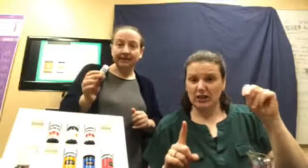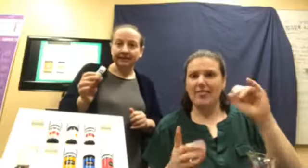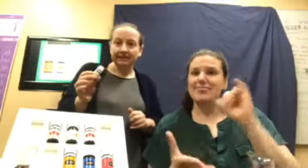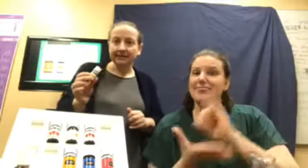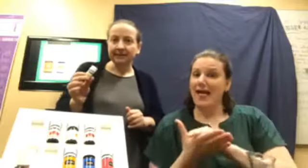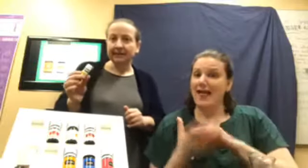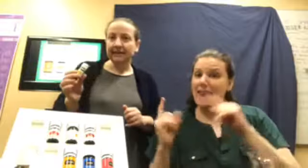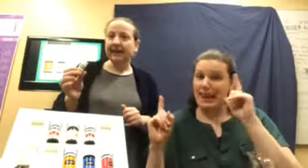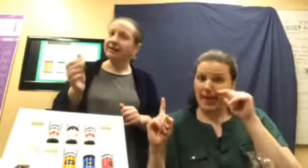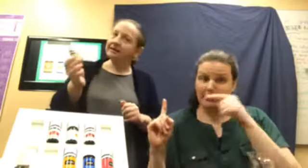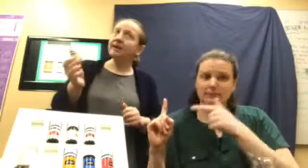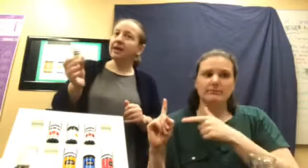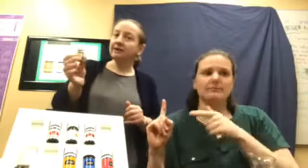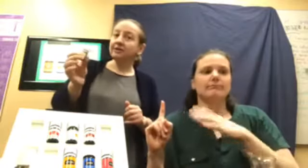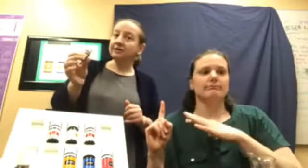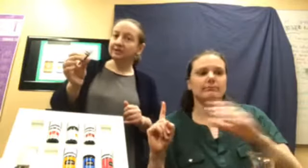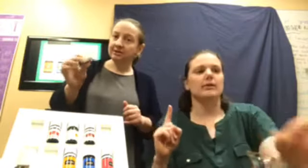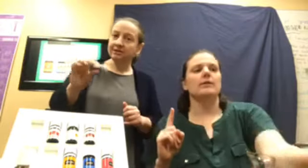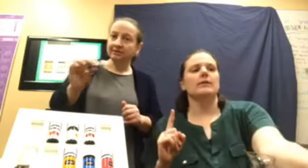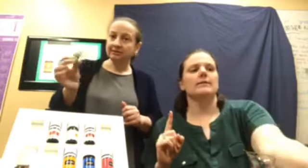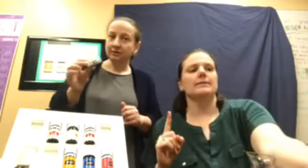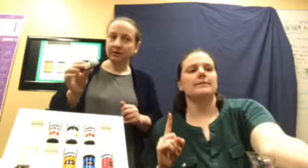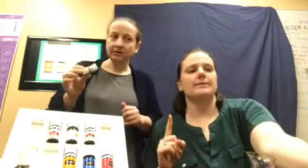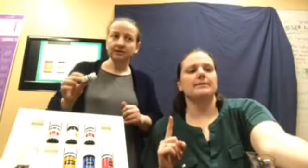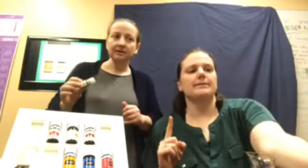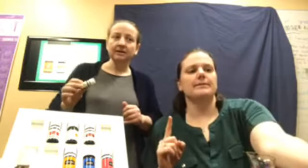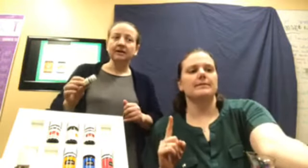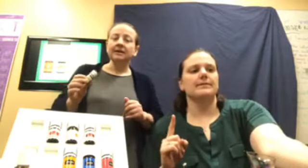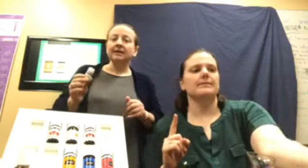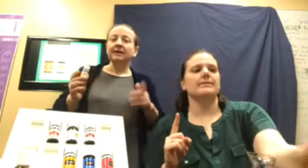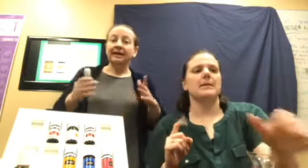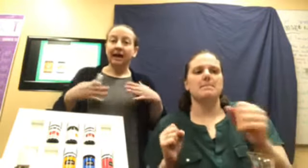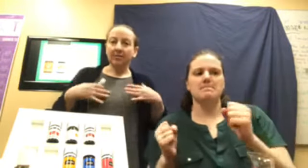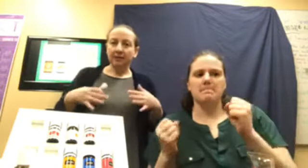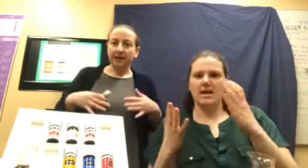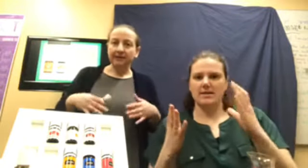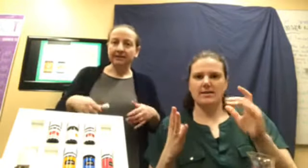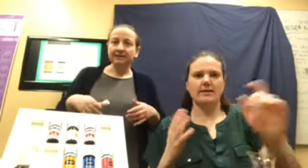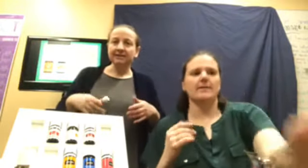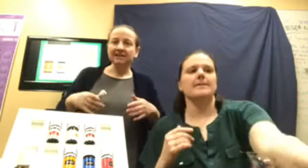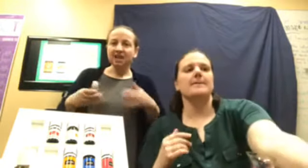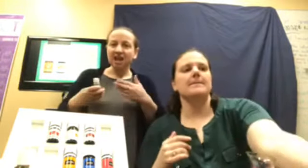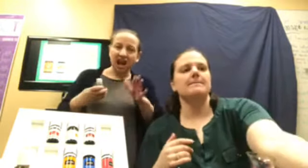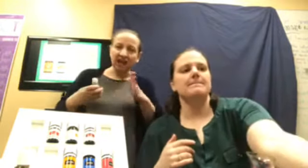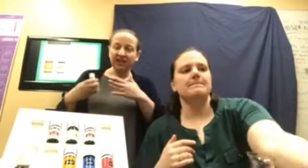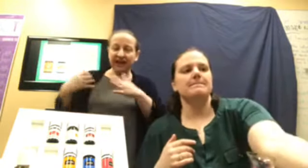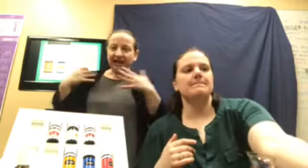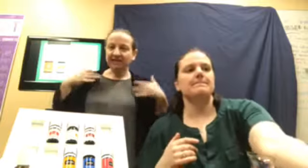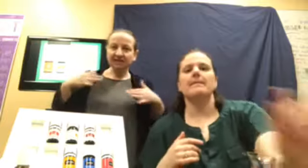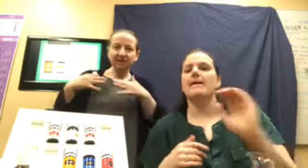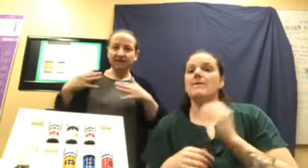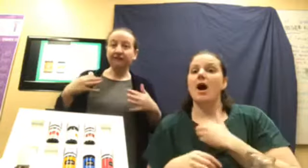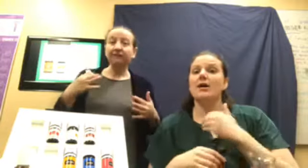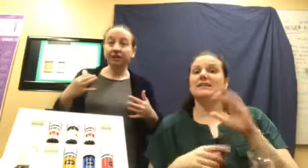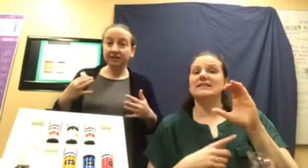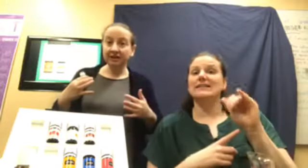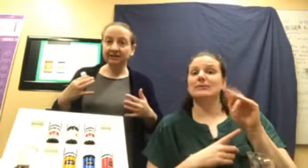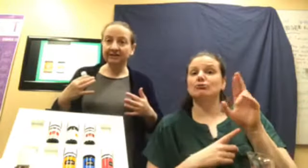and a lot of our citrus oils can help our bodies to knock that stuff off of our cells